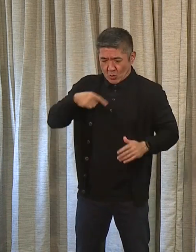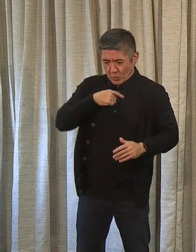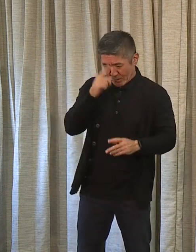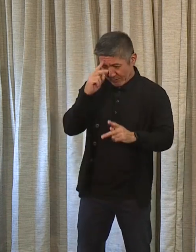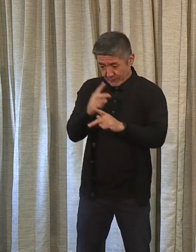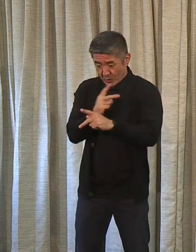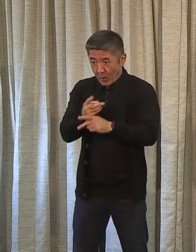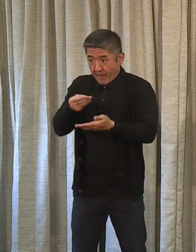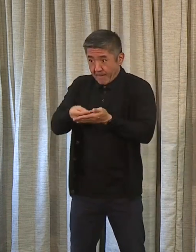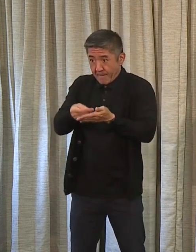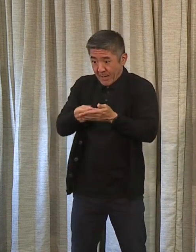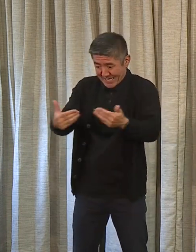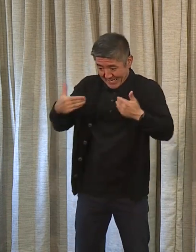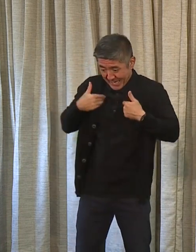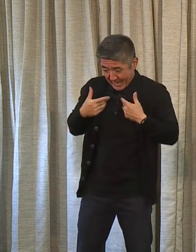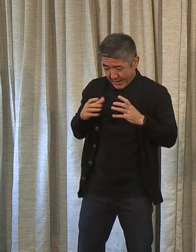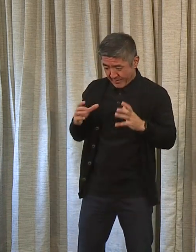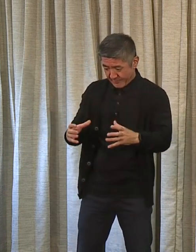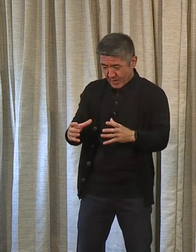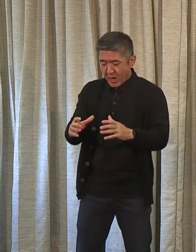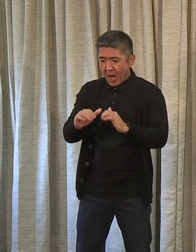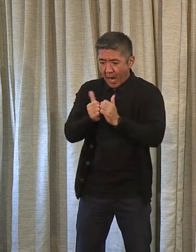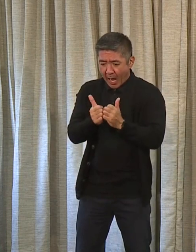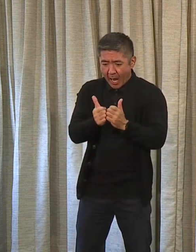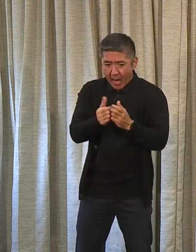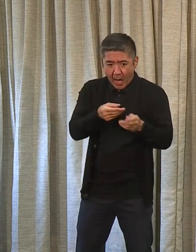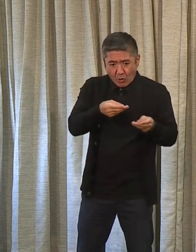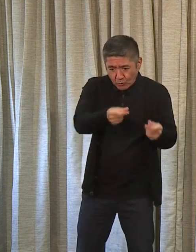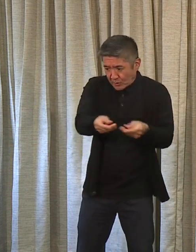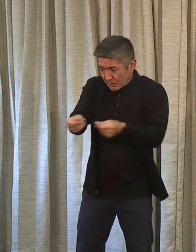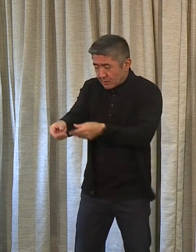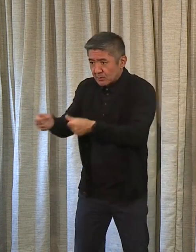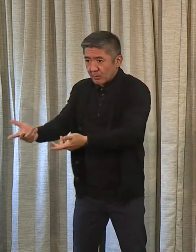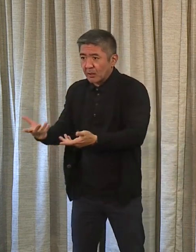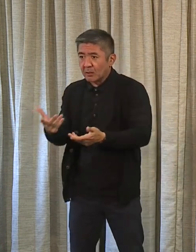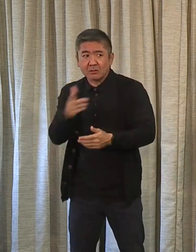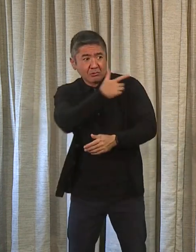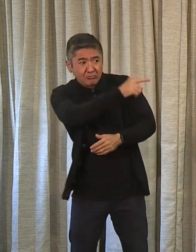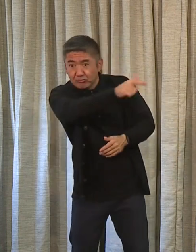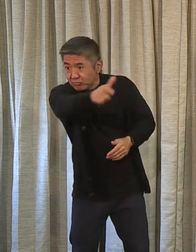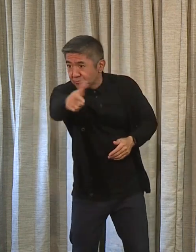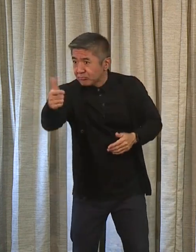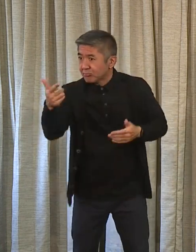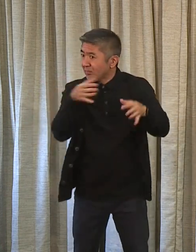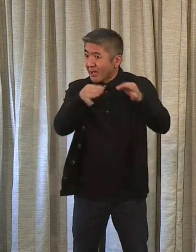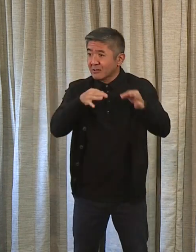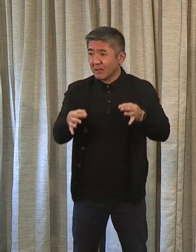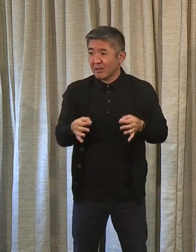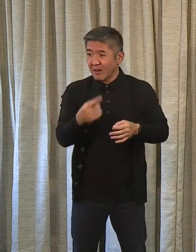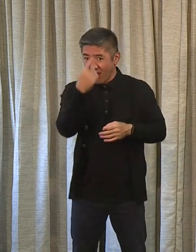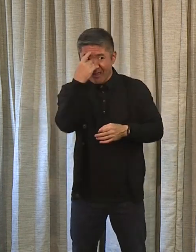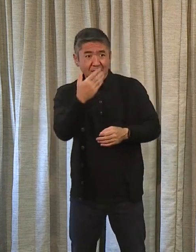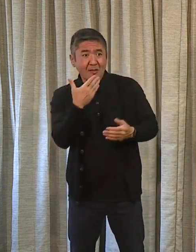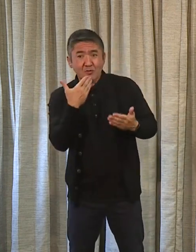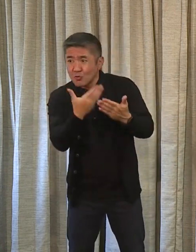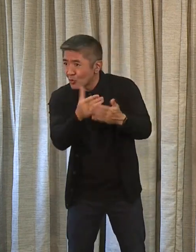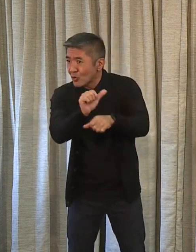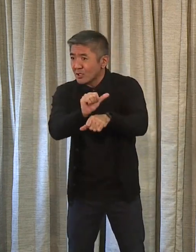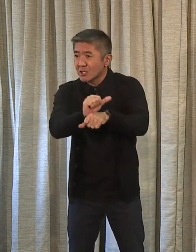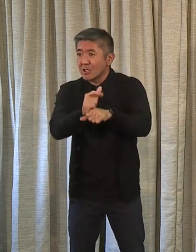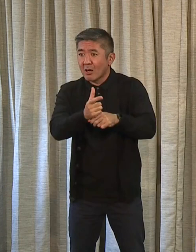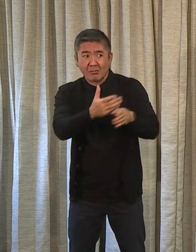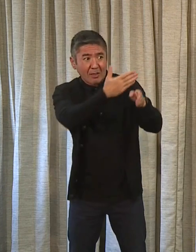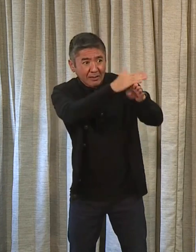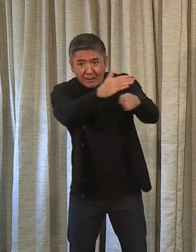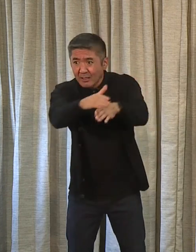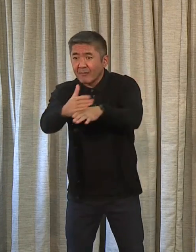have, you know, how are we going to spend that? Which is why I wanted you to hear from everybody. I think we've done a really good job of spreading it around. And as